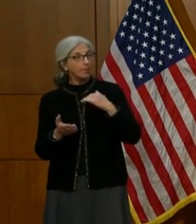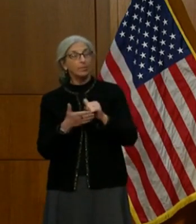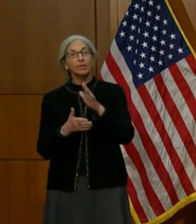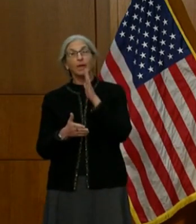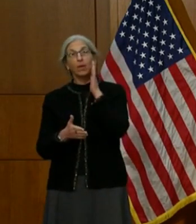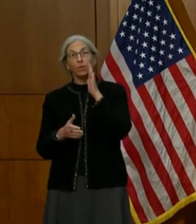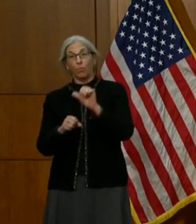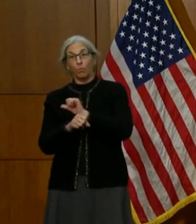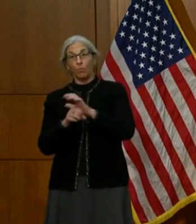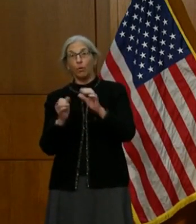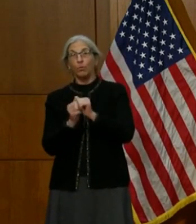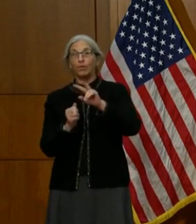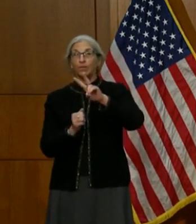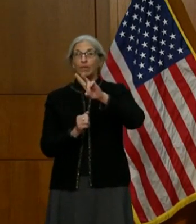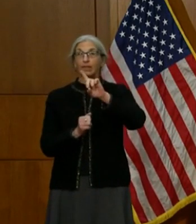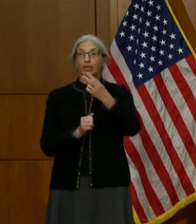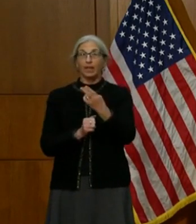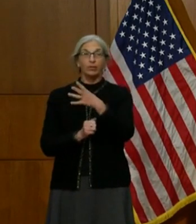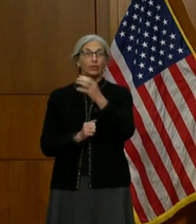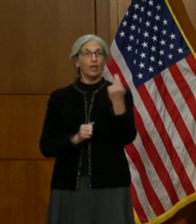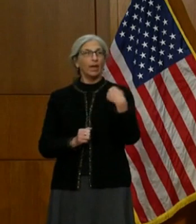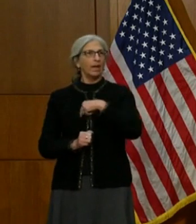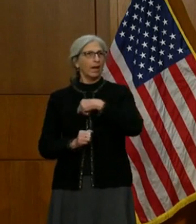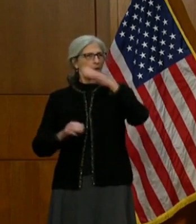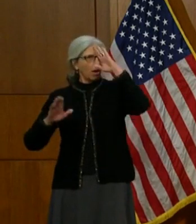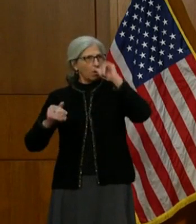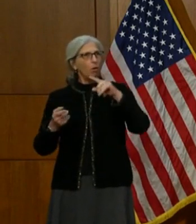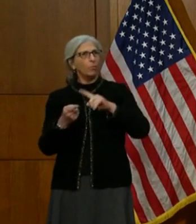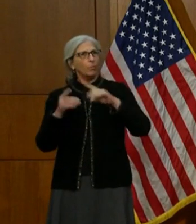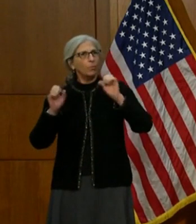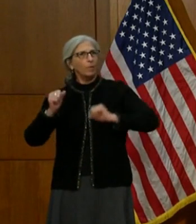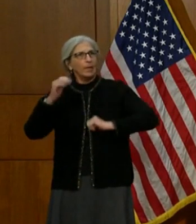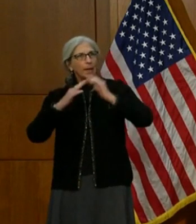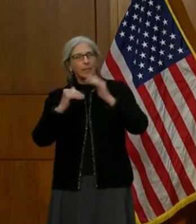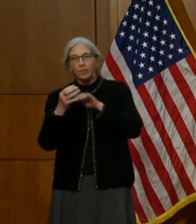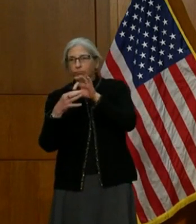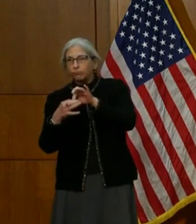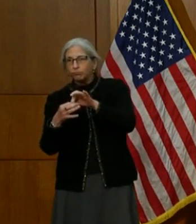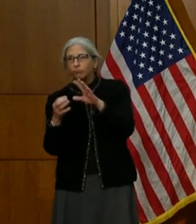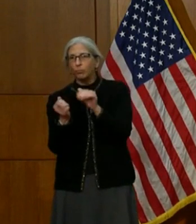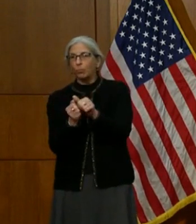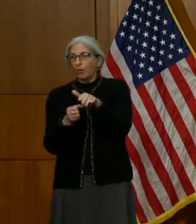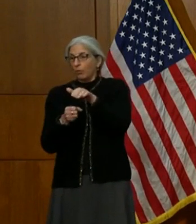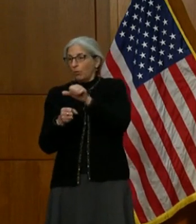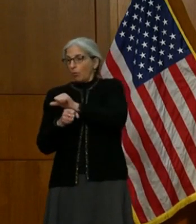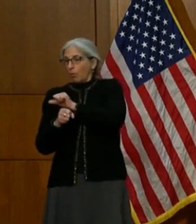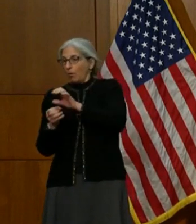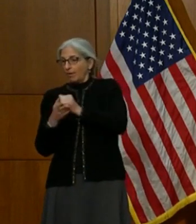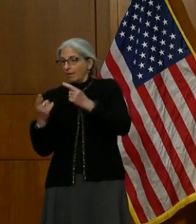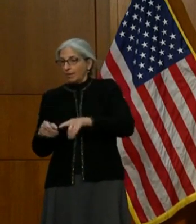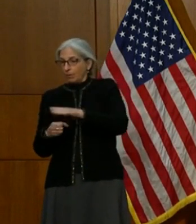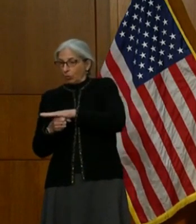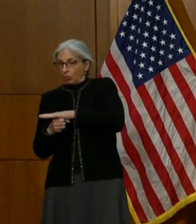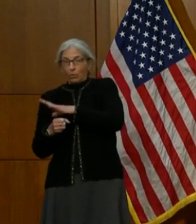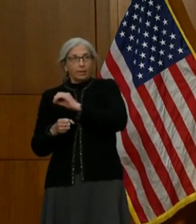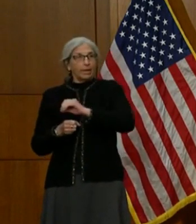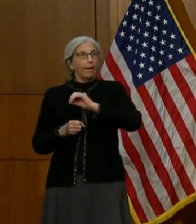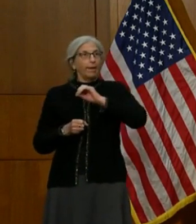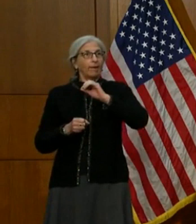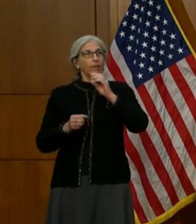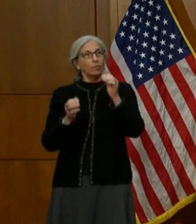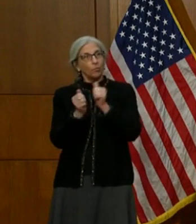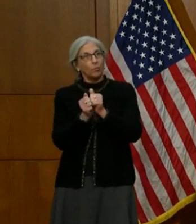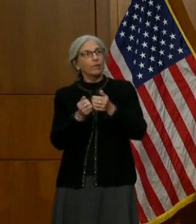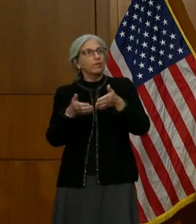bridges between the work that's happening locally and the work that's happening centrally and really get after